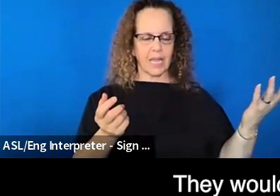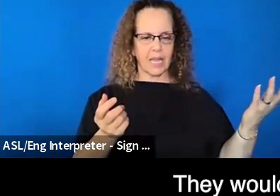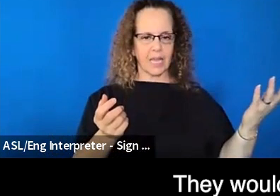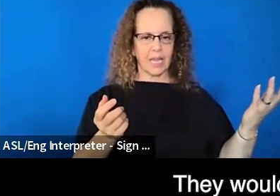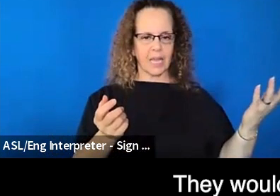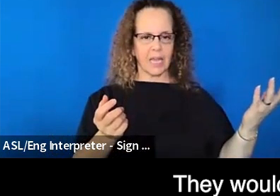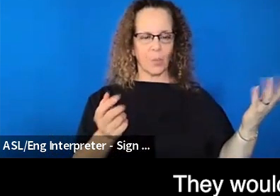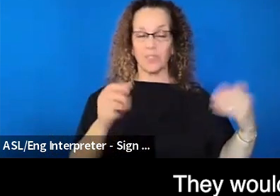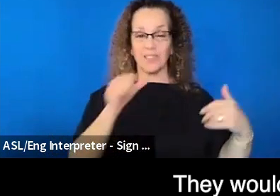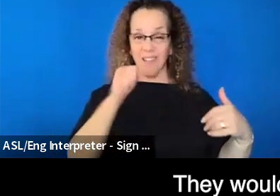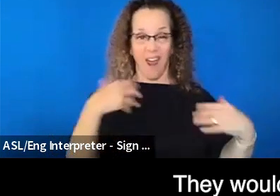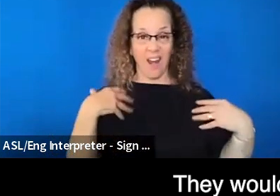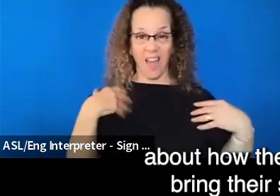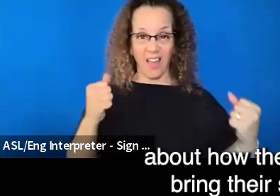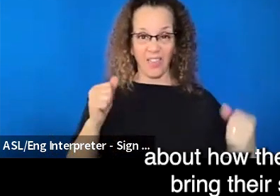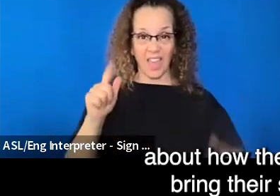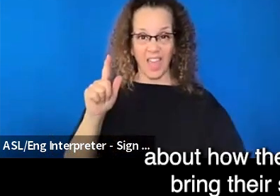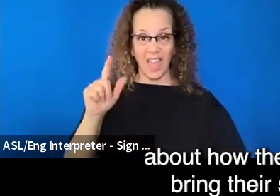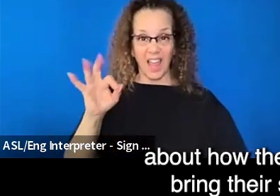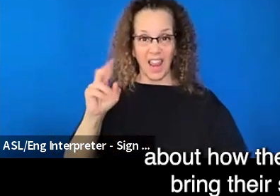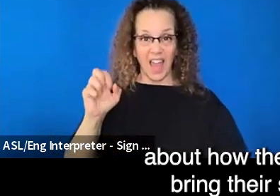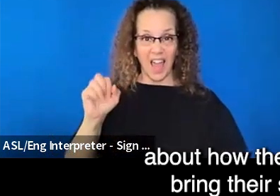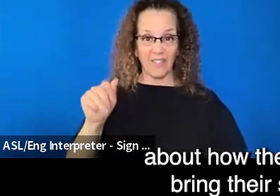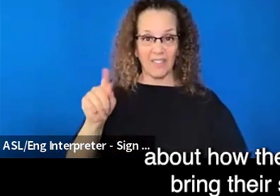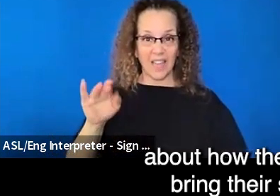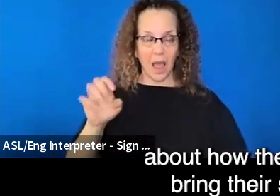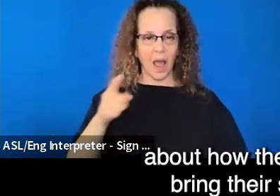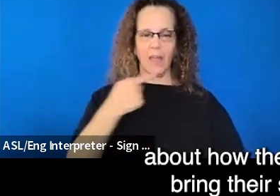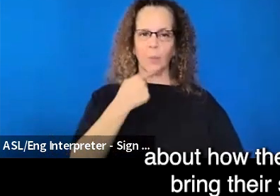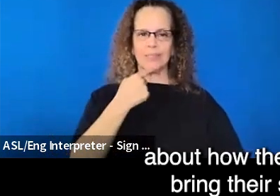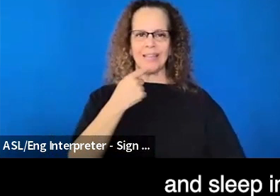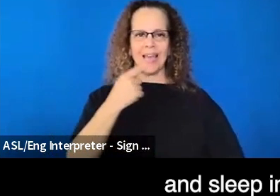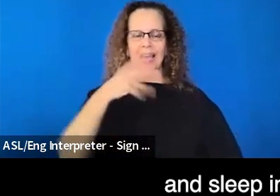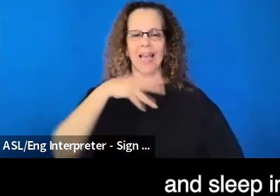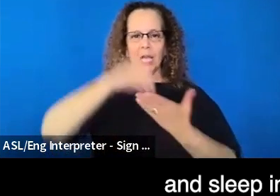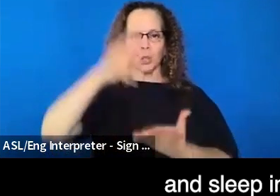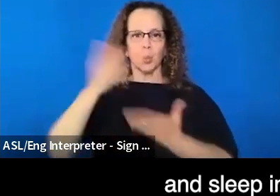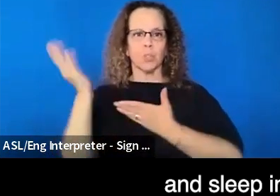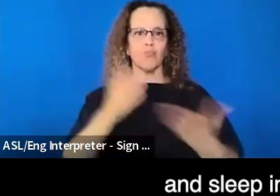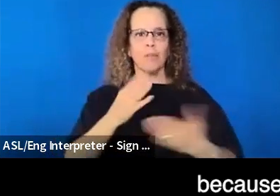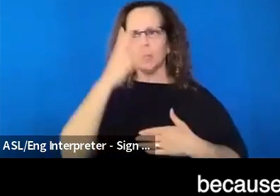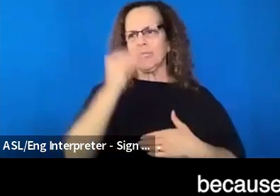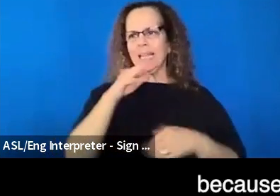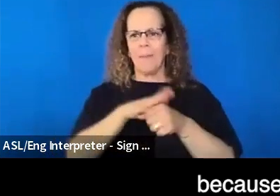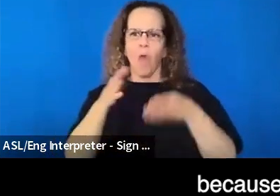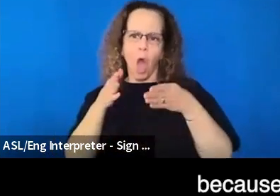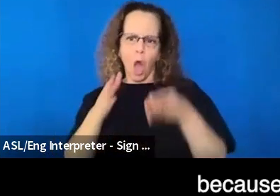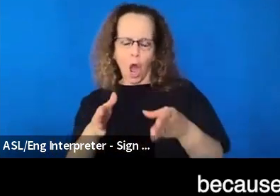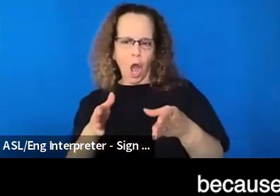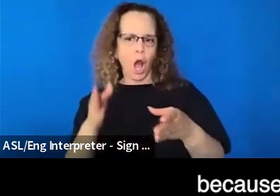was. They would be bragging about how the students would bring their sleeping bags and sleep in the hallways because